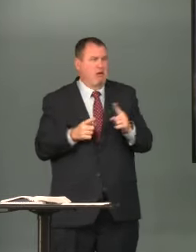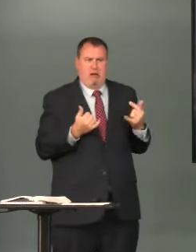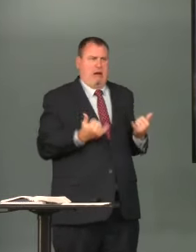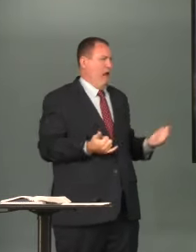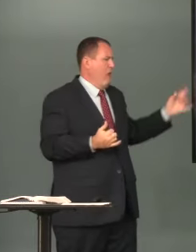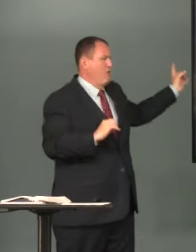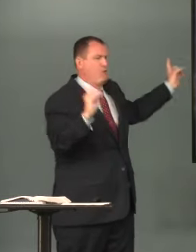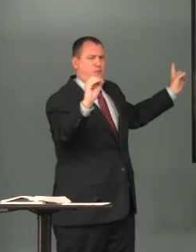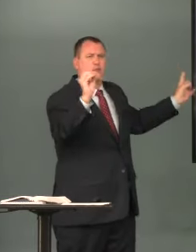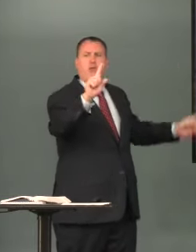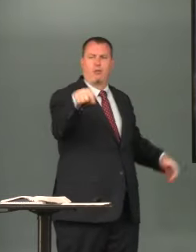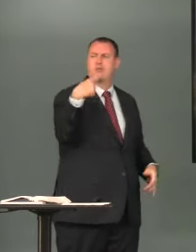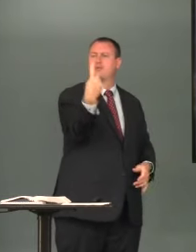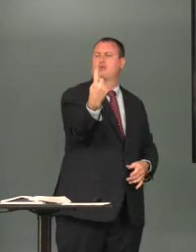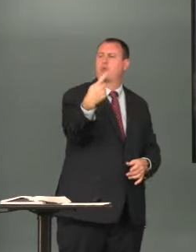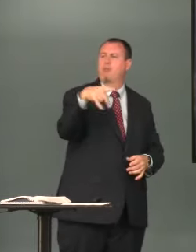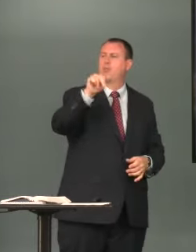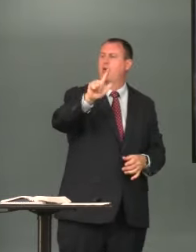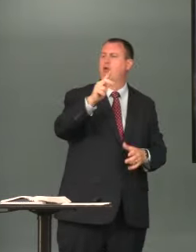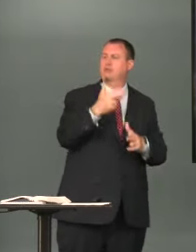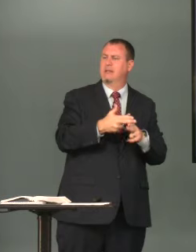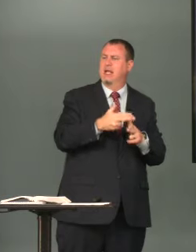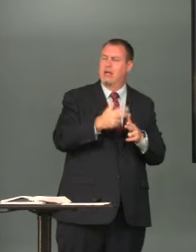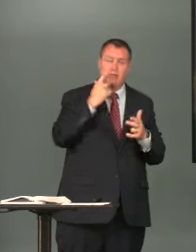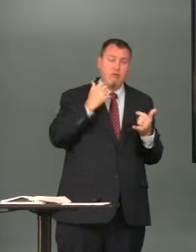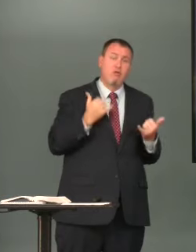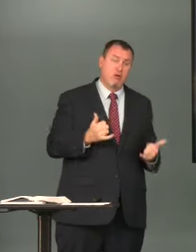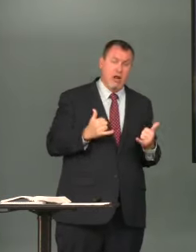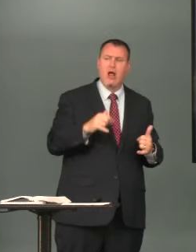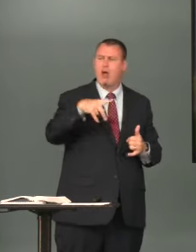but right now it says paul